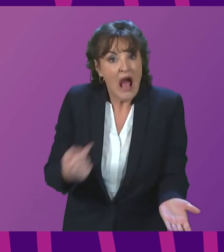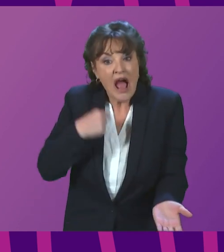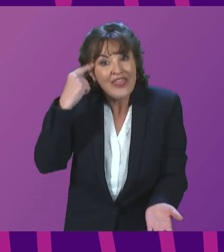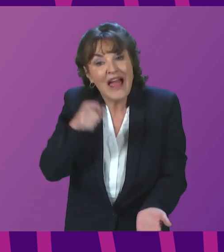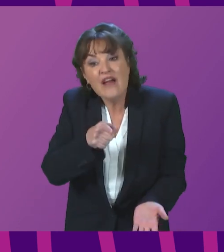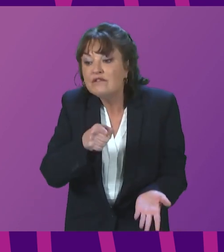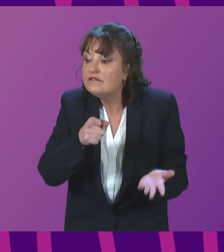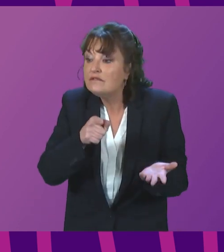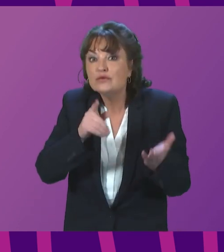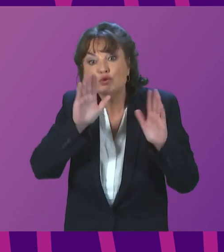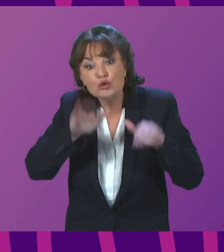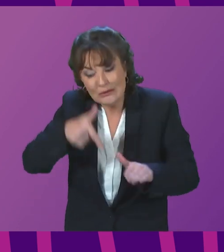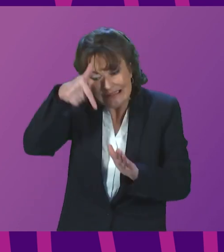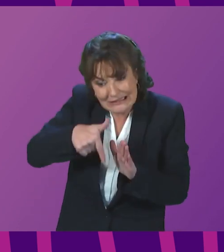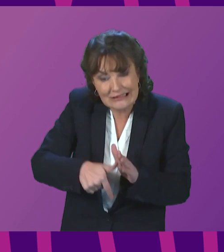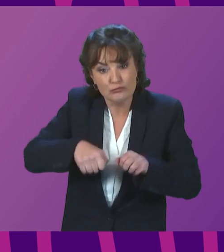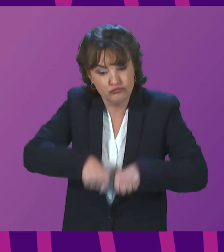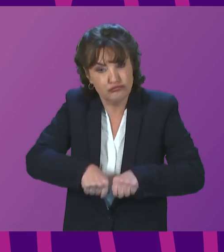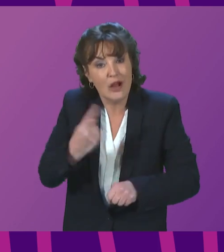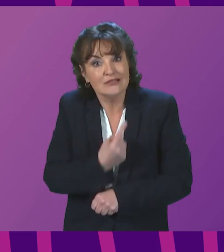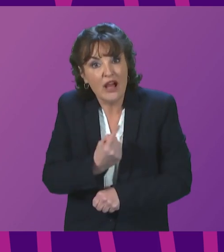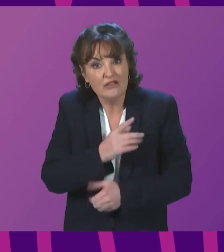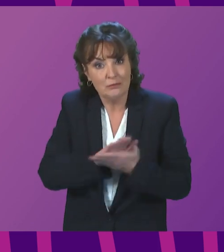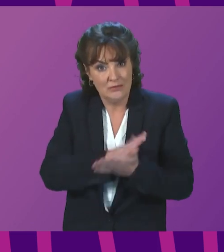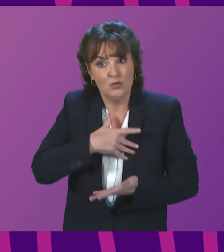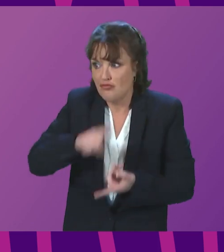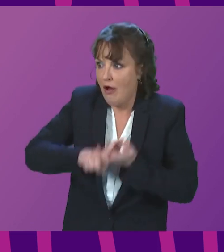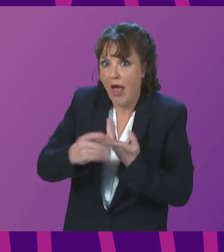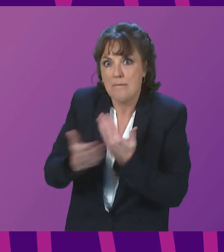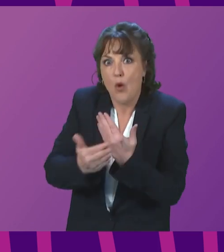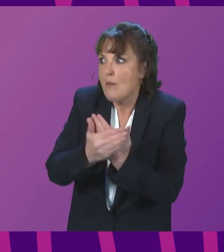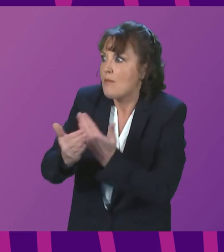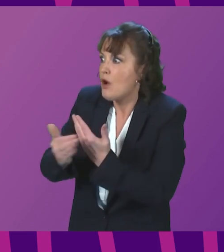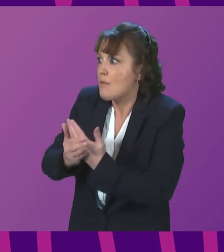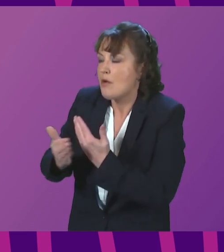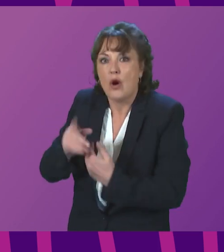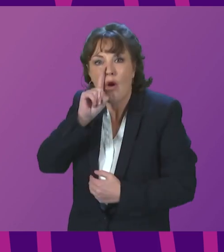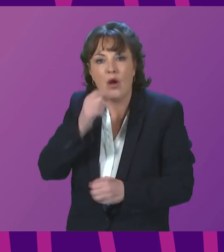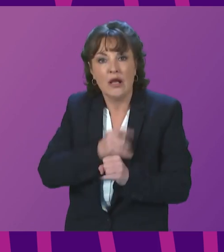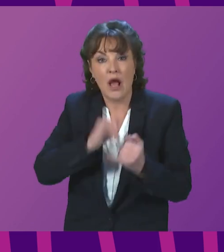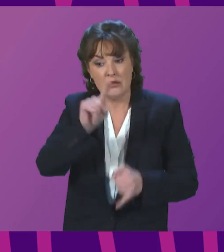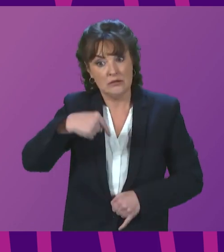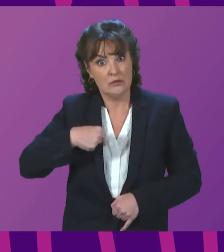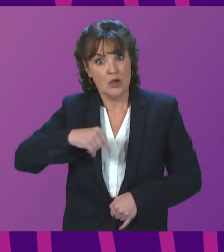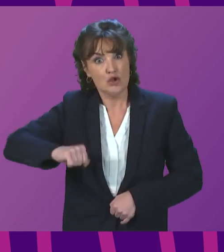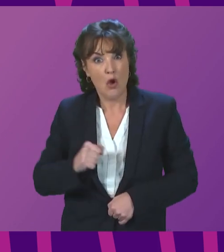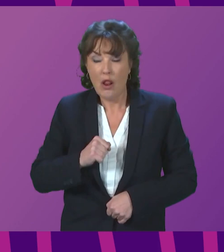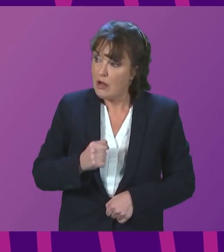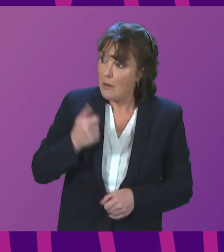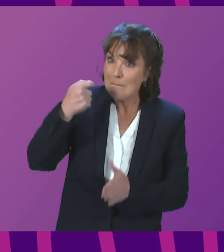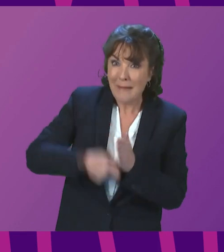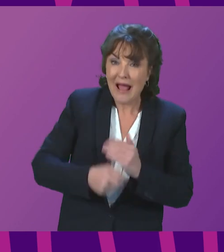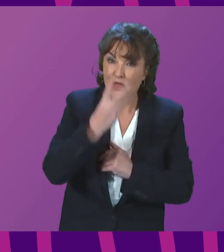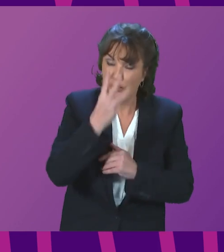imports from other countries. Right now, we purchase 3 billion pounds of oil and gas every year from countries including